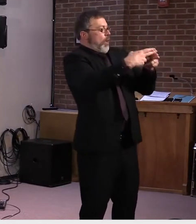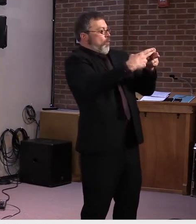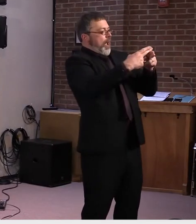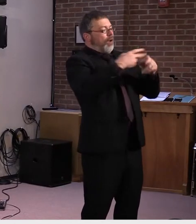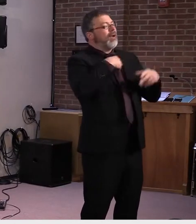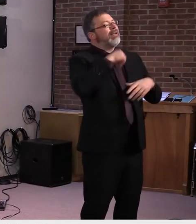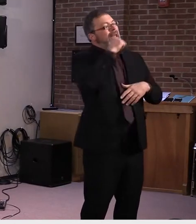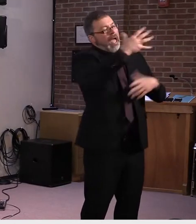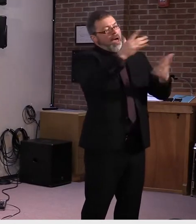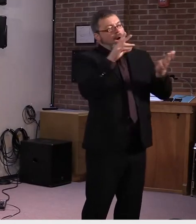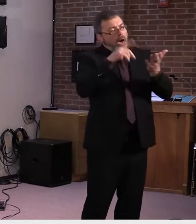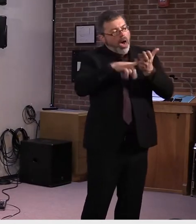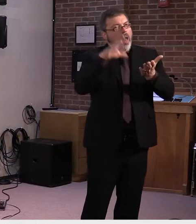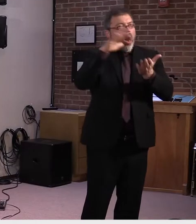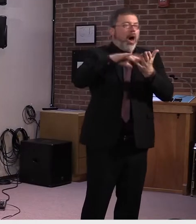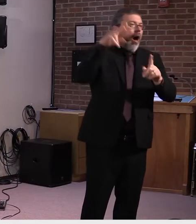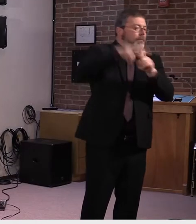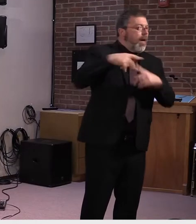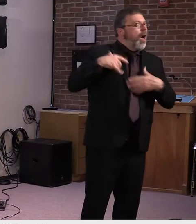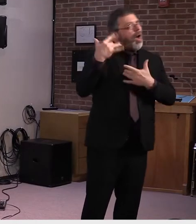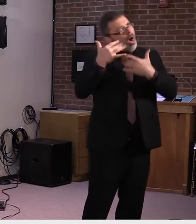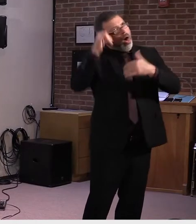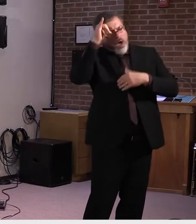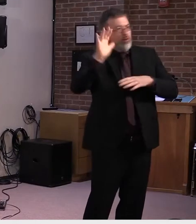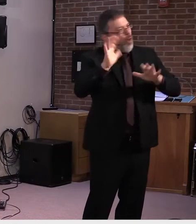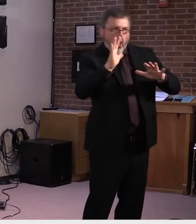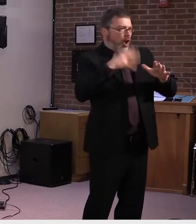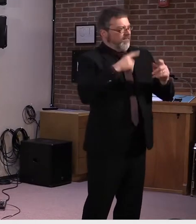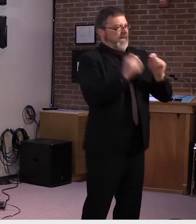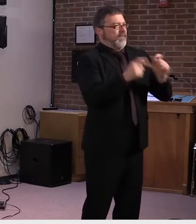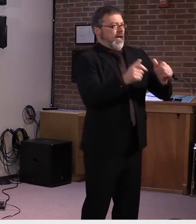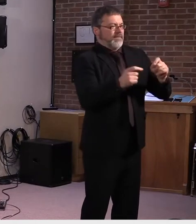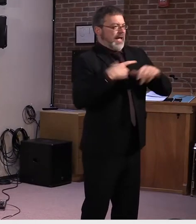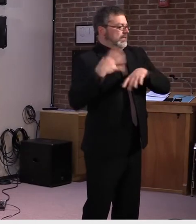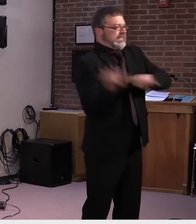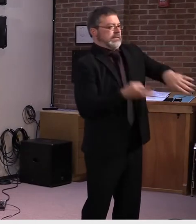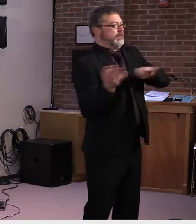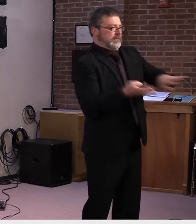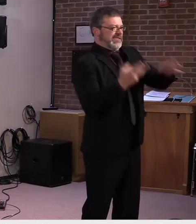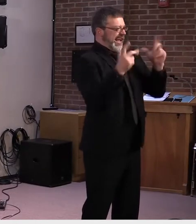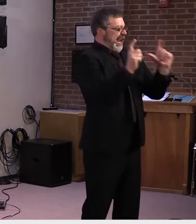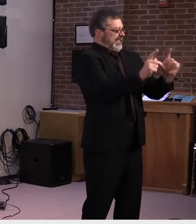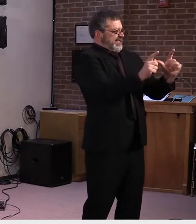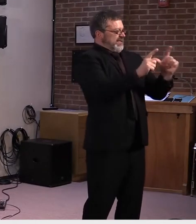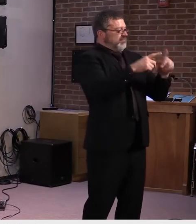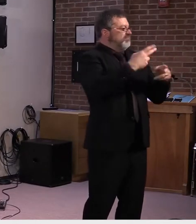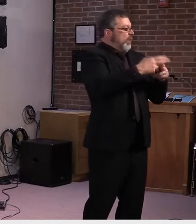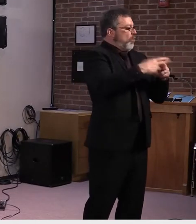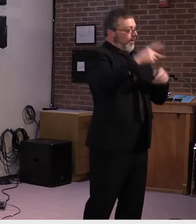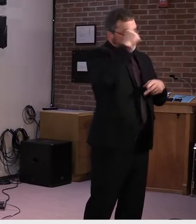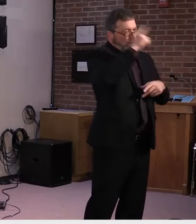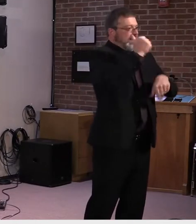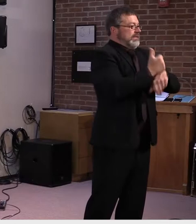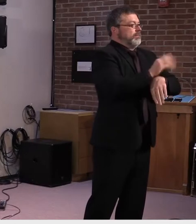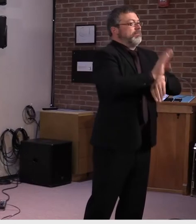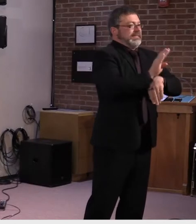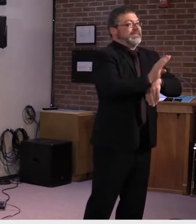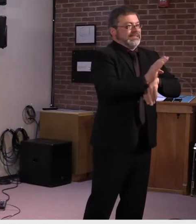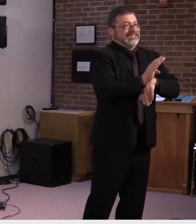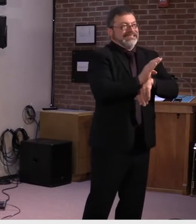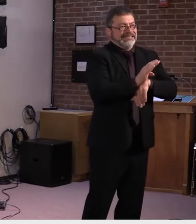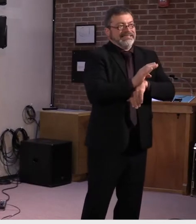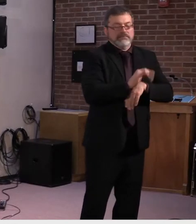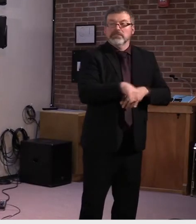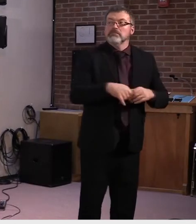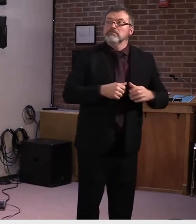licensure, granting variances to licensing regulations, and expedited division reviews. We